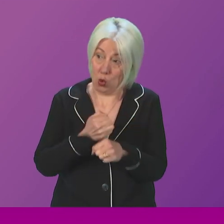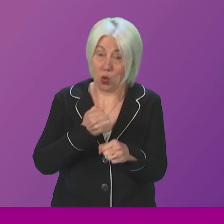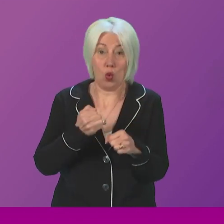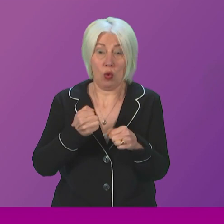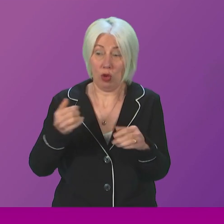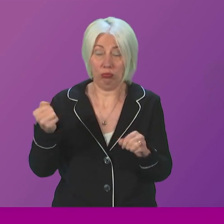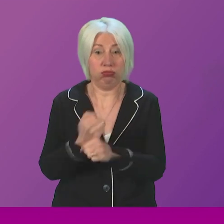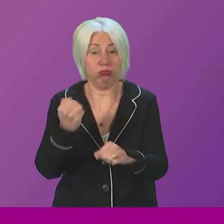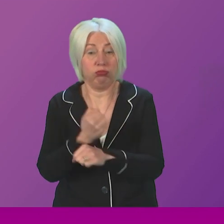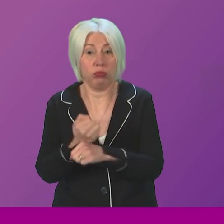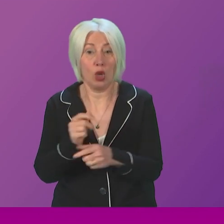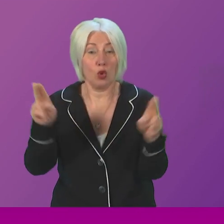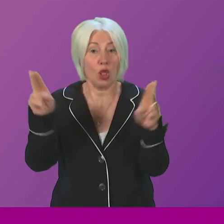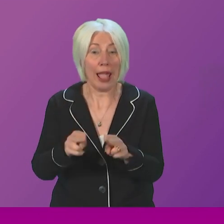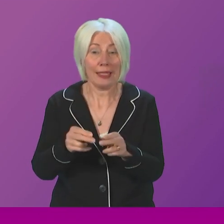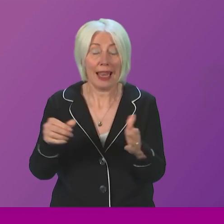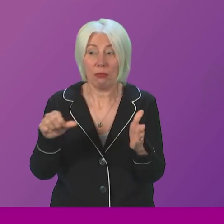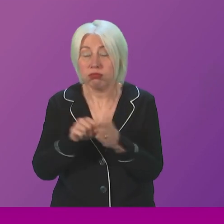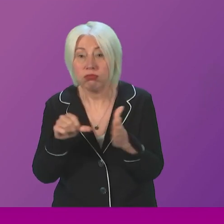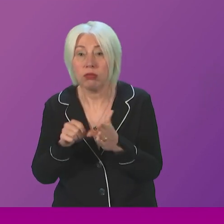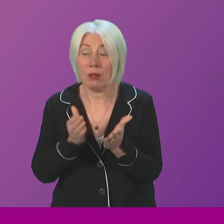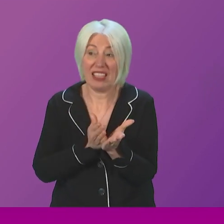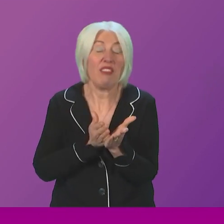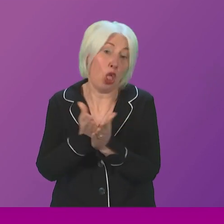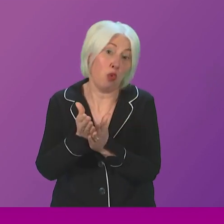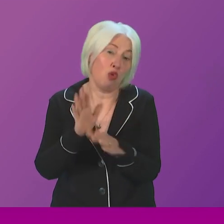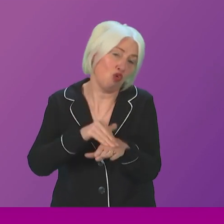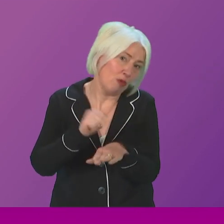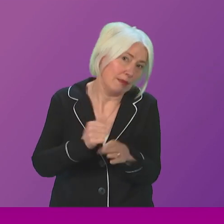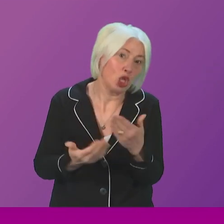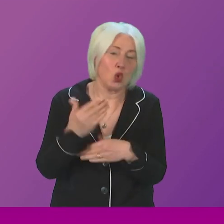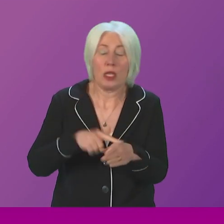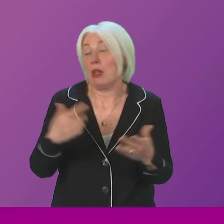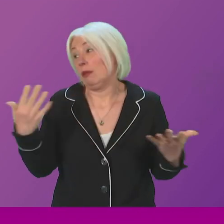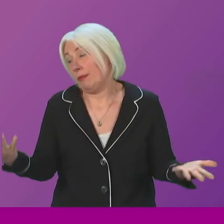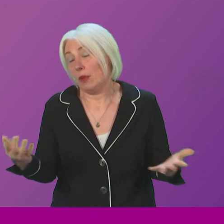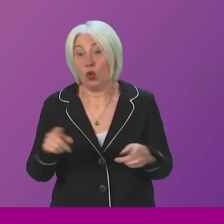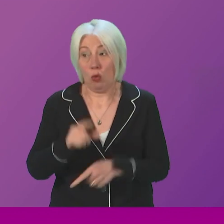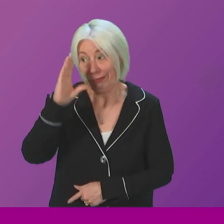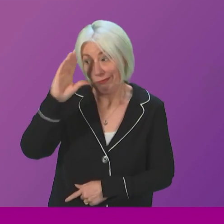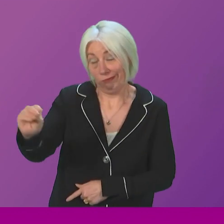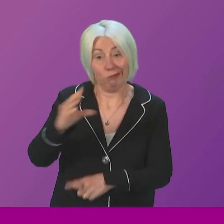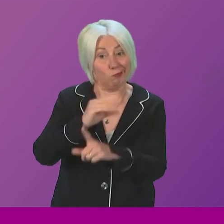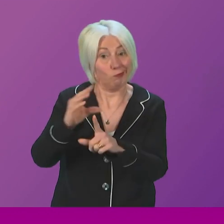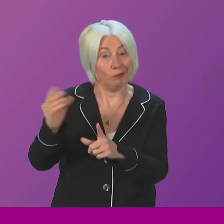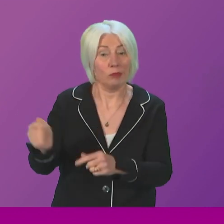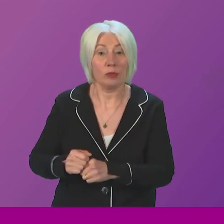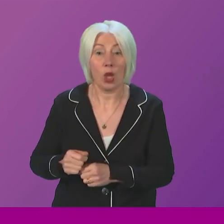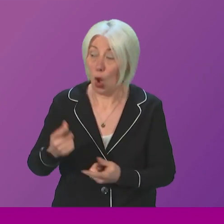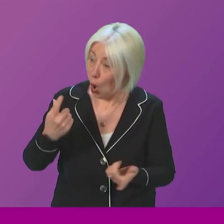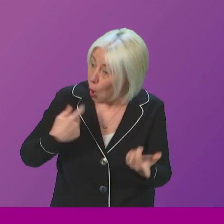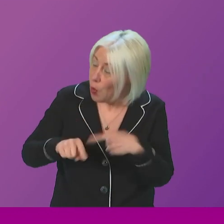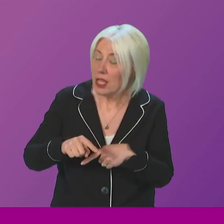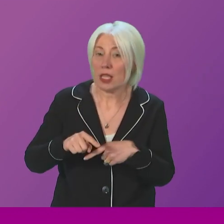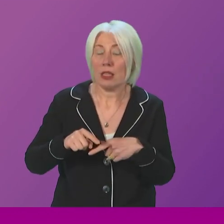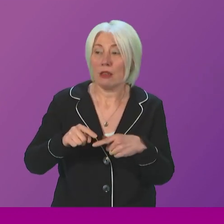disruption, particularly during the busy, festive period? And what I would say to the Conservatives is that we take the issues